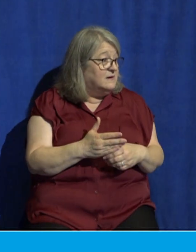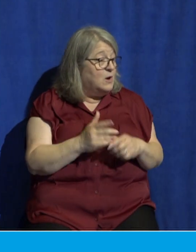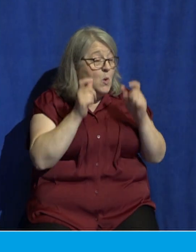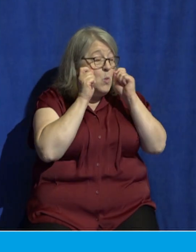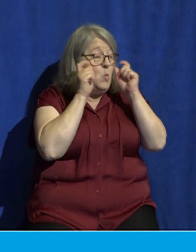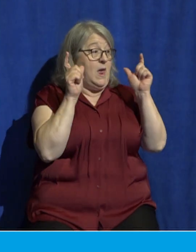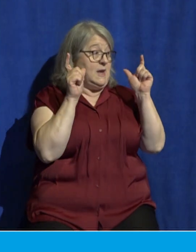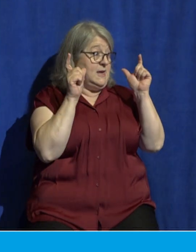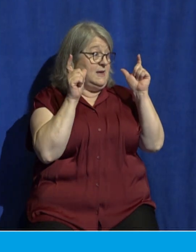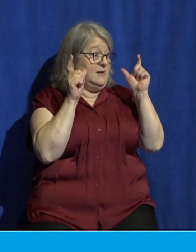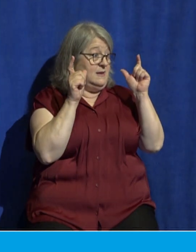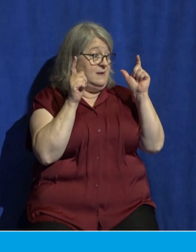Jesus says,